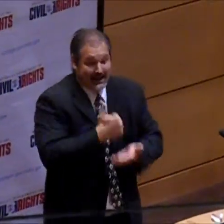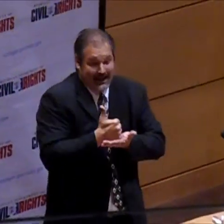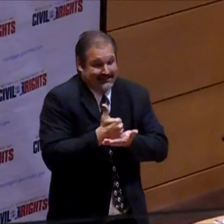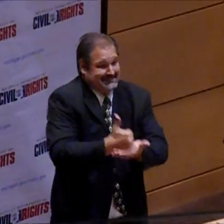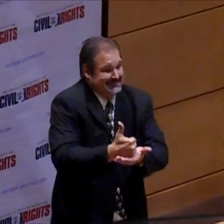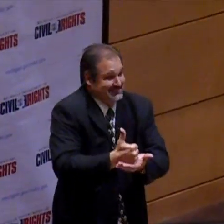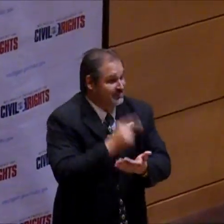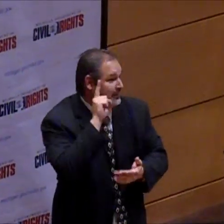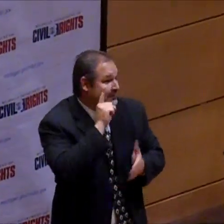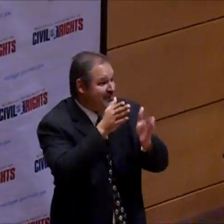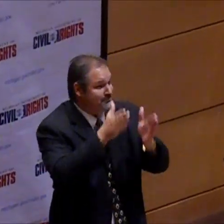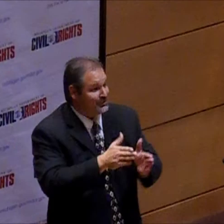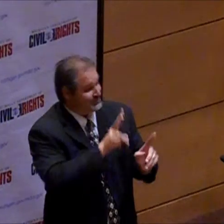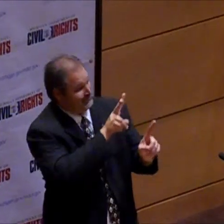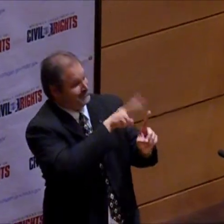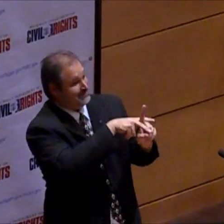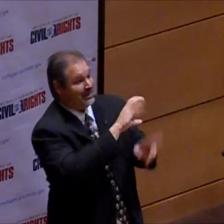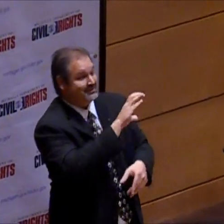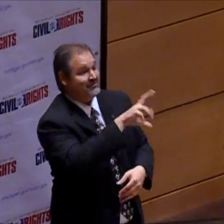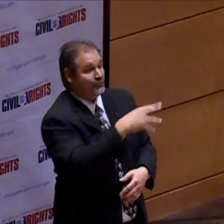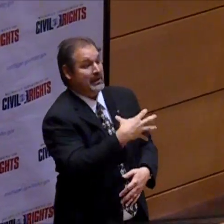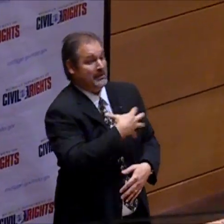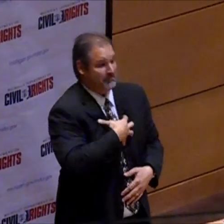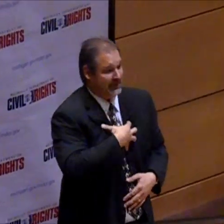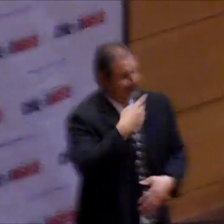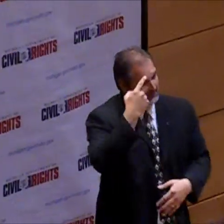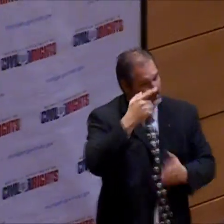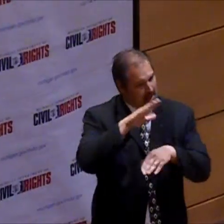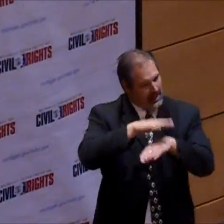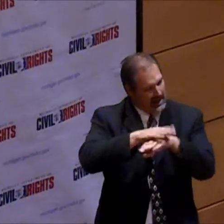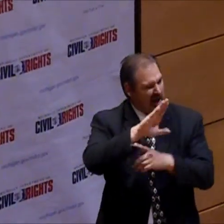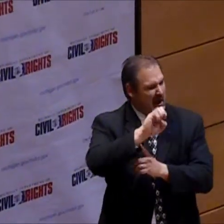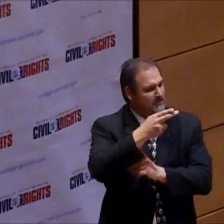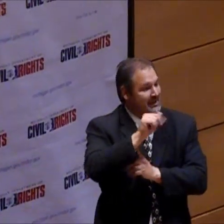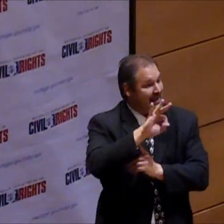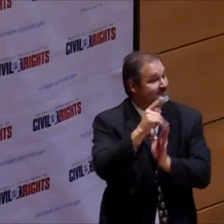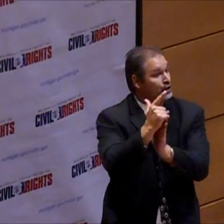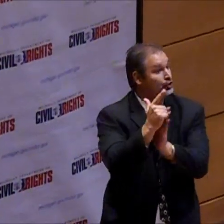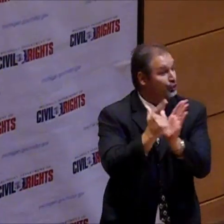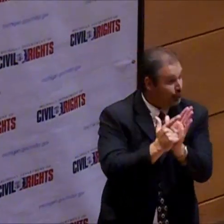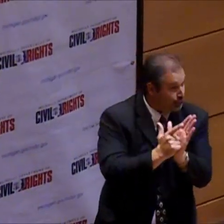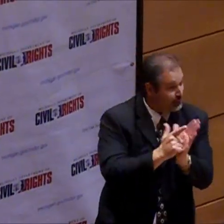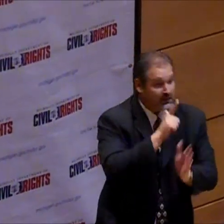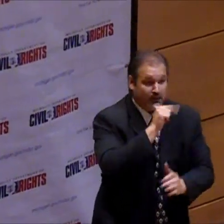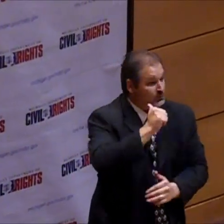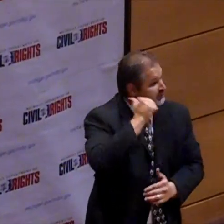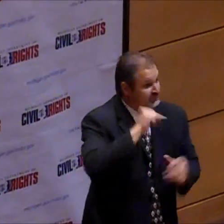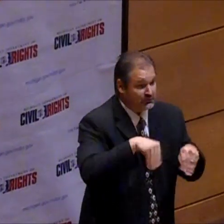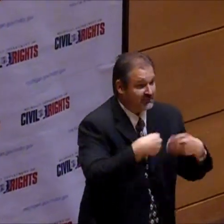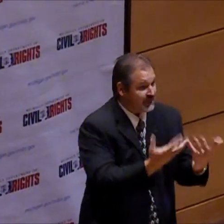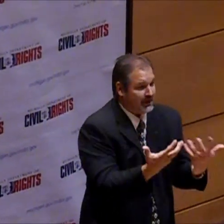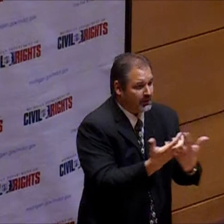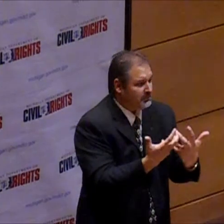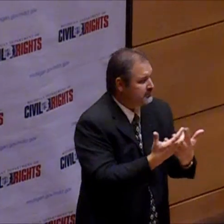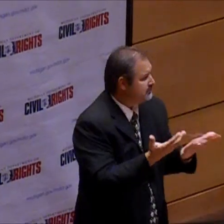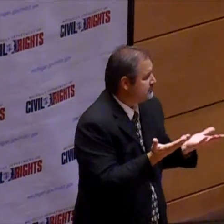As of yesterday, I just had held a deaf person by a civil rights complaint on behalf of an attorney who refused to provide